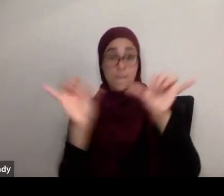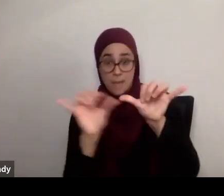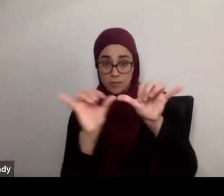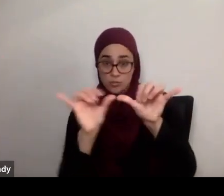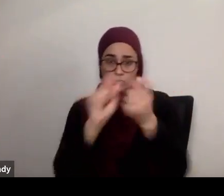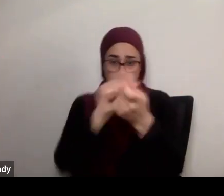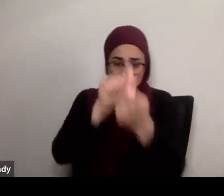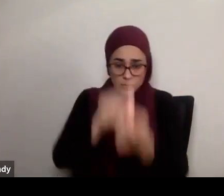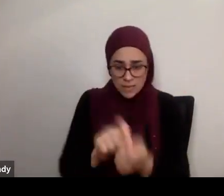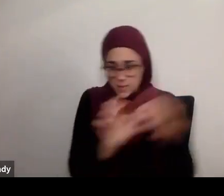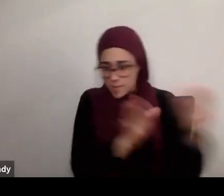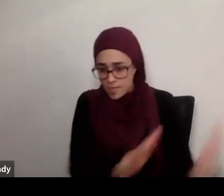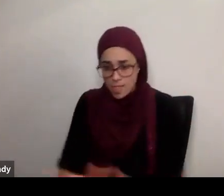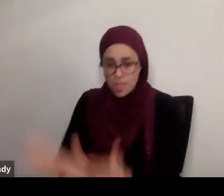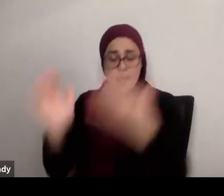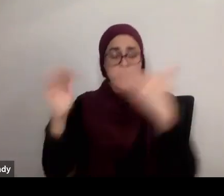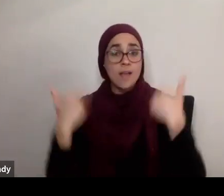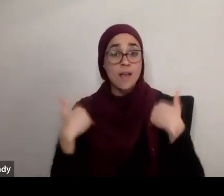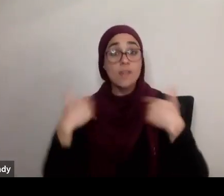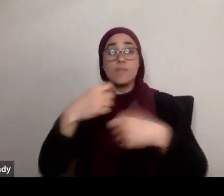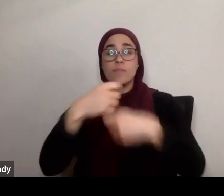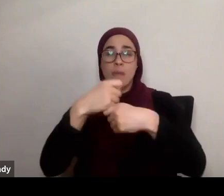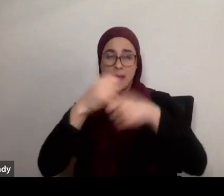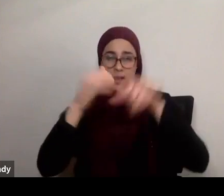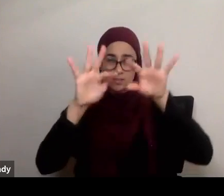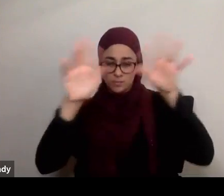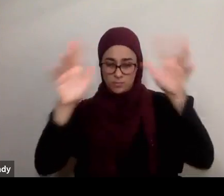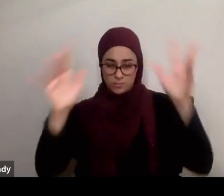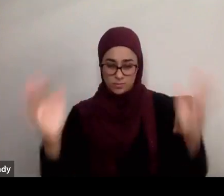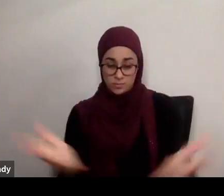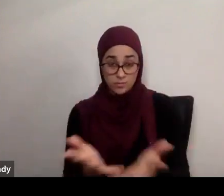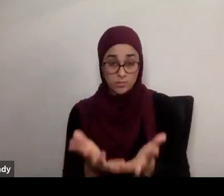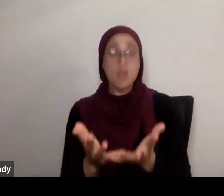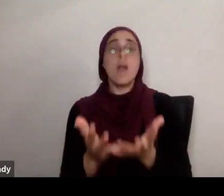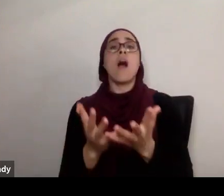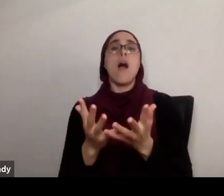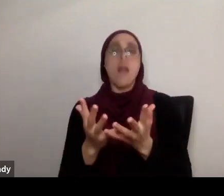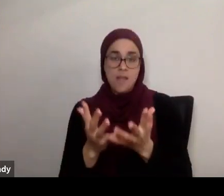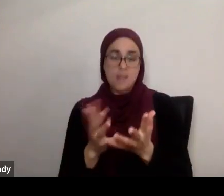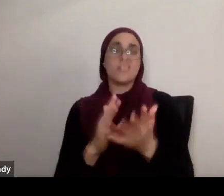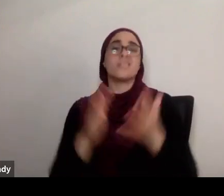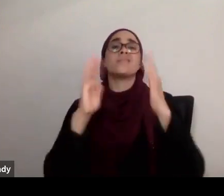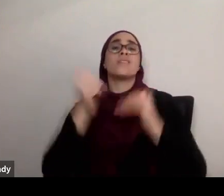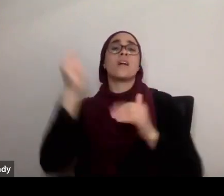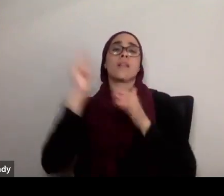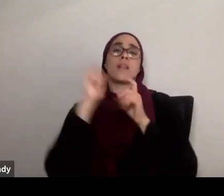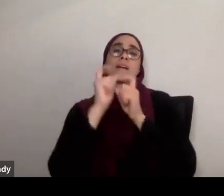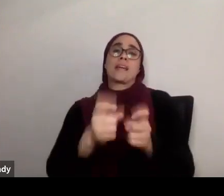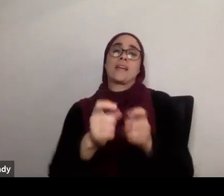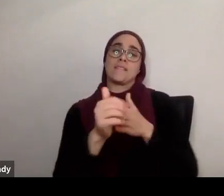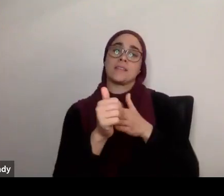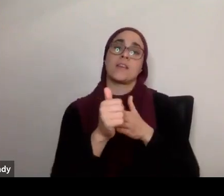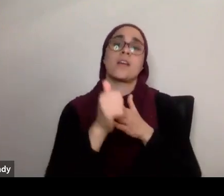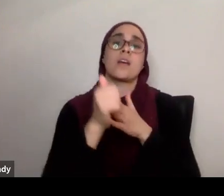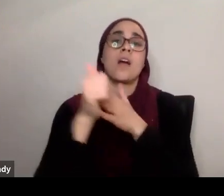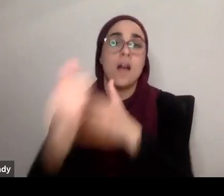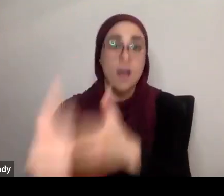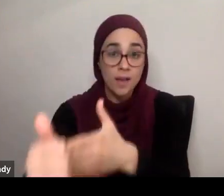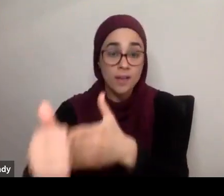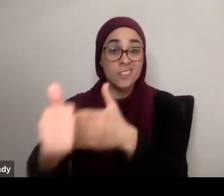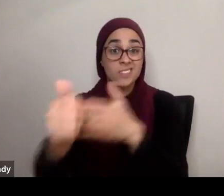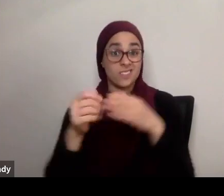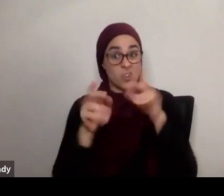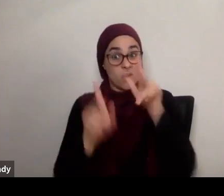specific plan, Allah subhanahu wa ta creates the framework for the being biologically and then gives the being the guidance necessary